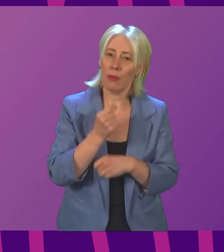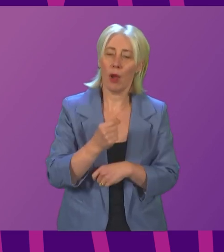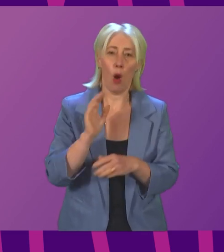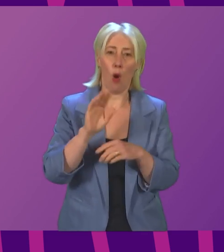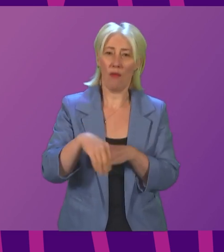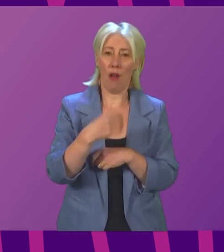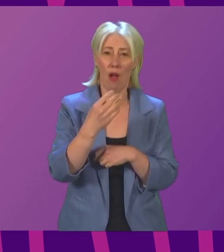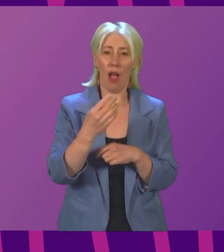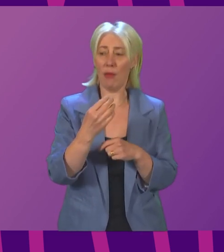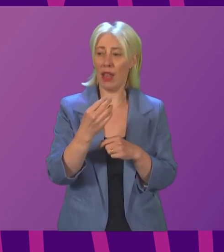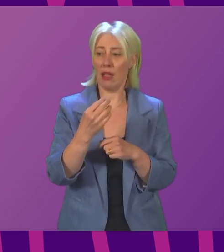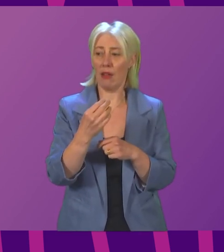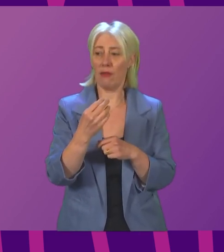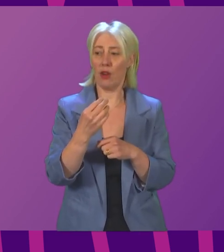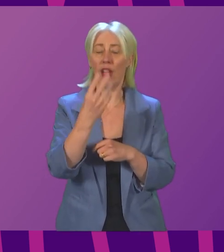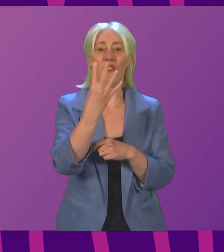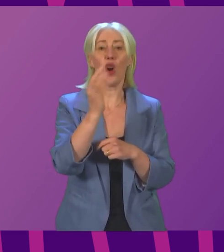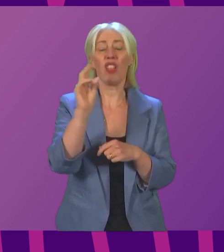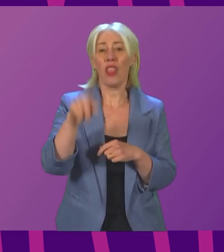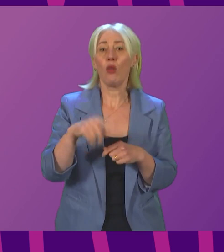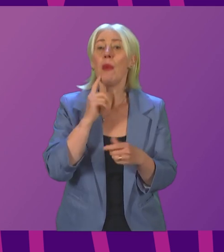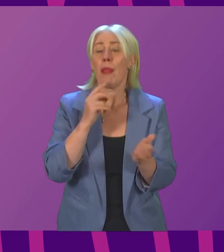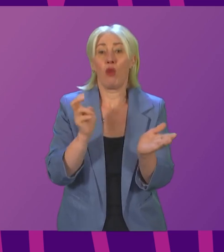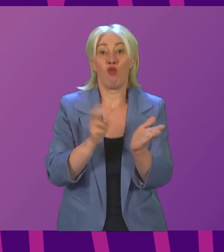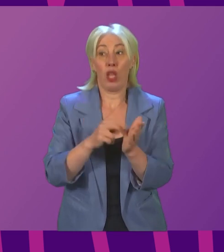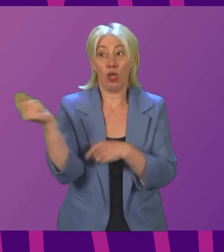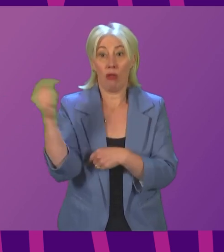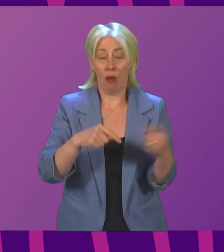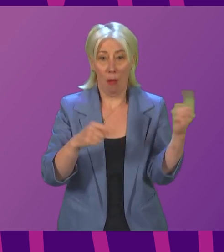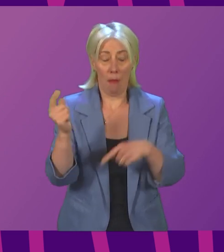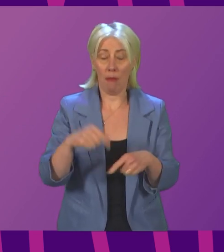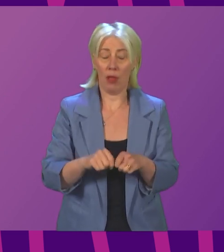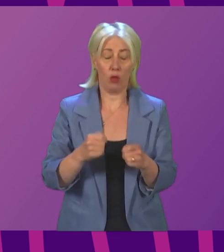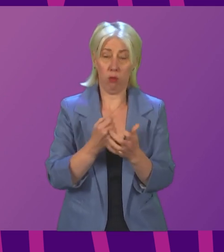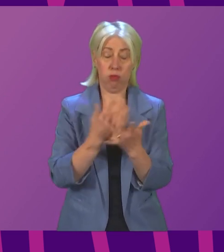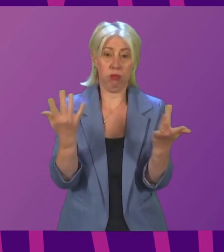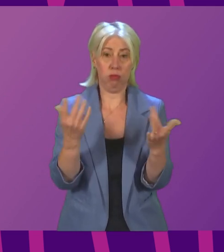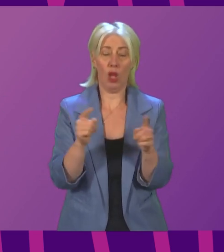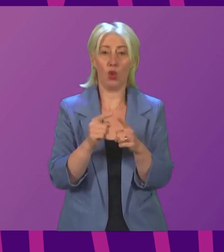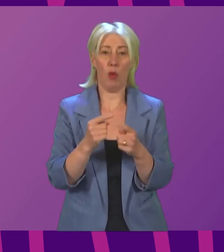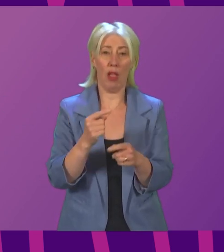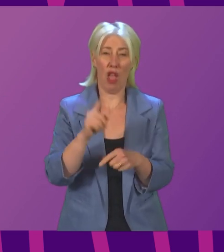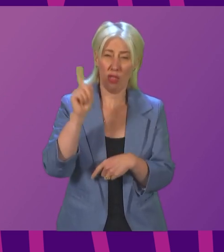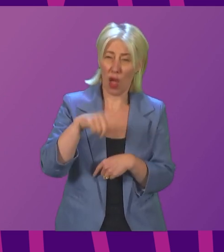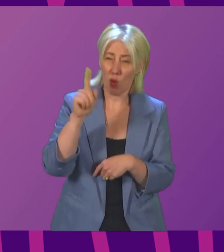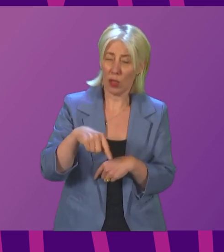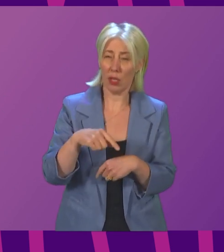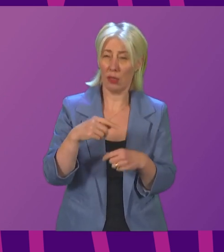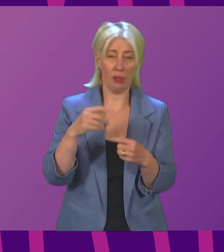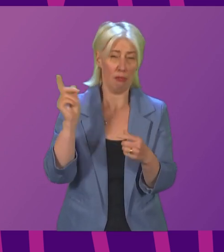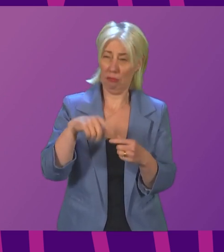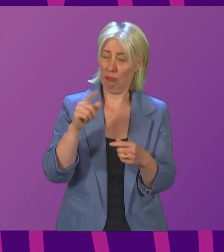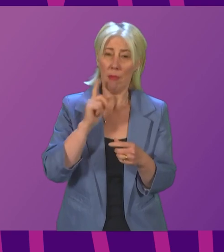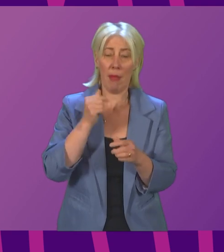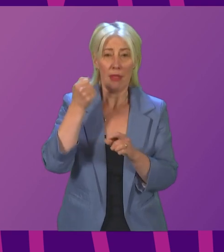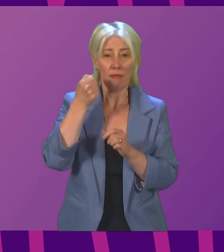attend, a higher number than for any of the previous 25 COPs. In addition, tens of thousands of activists visited the